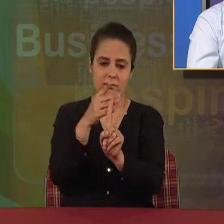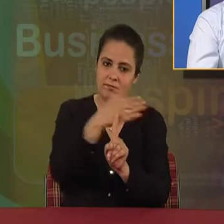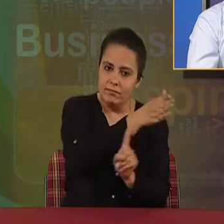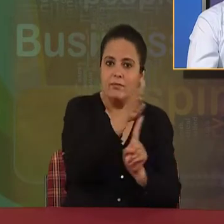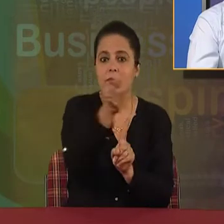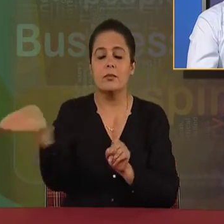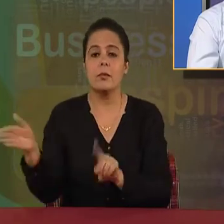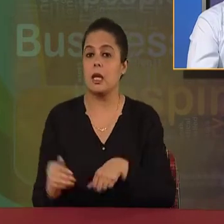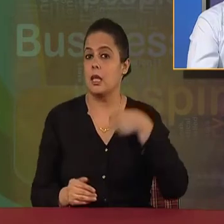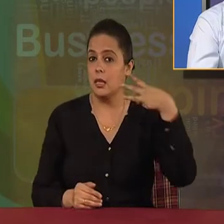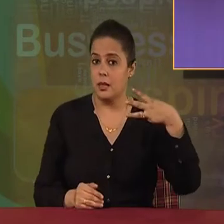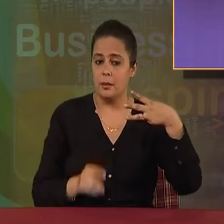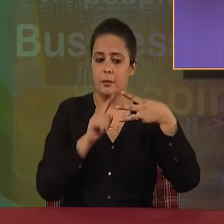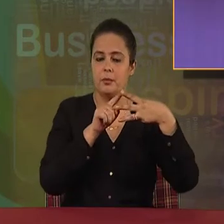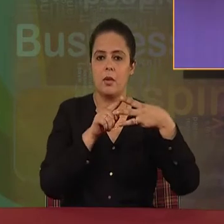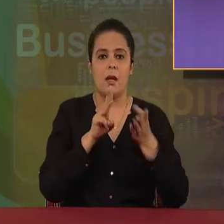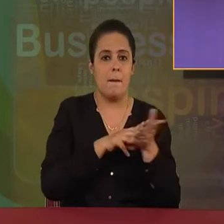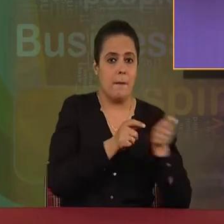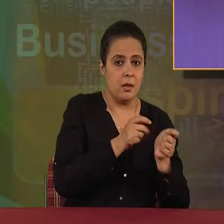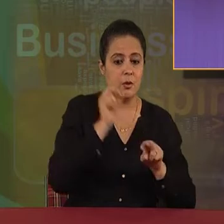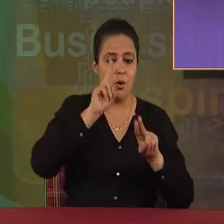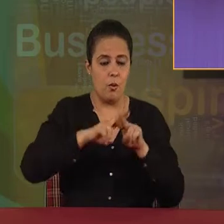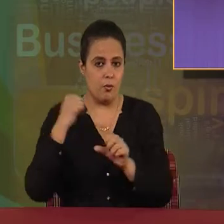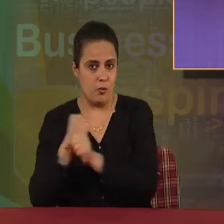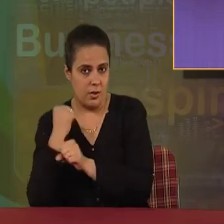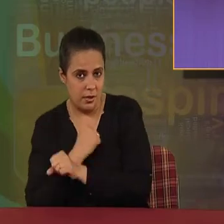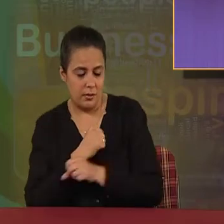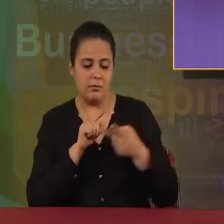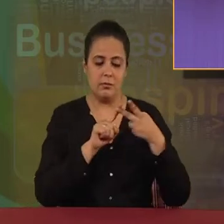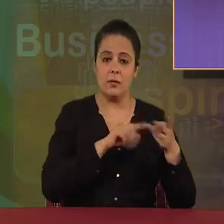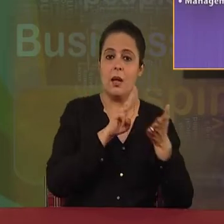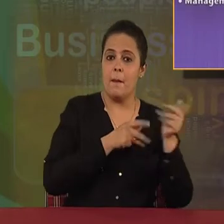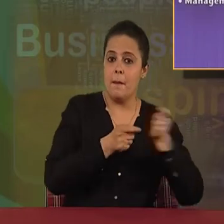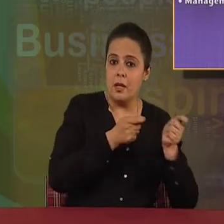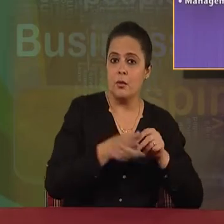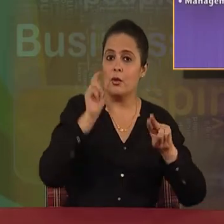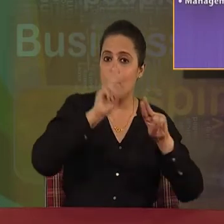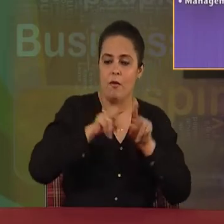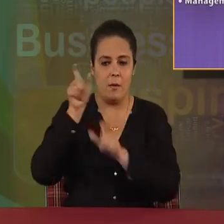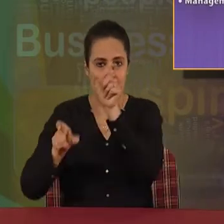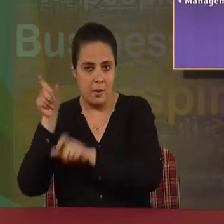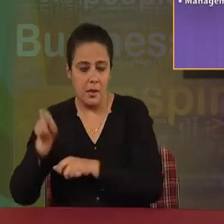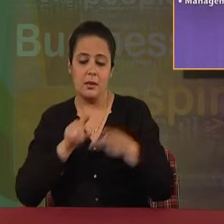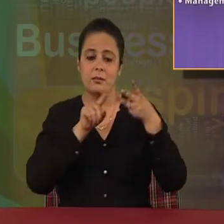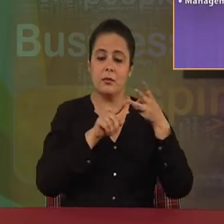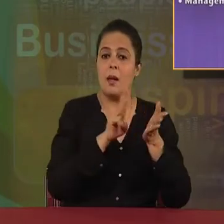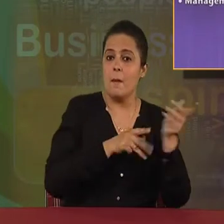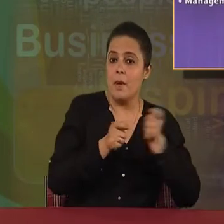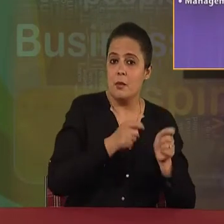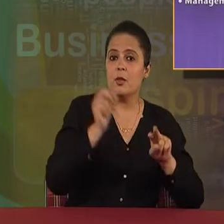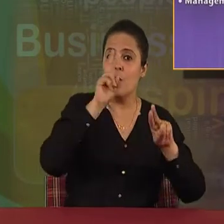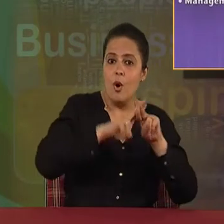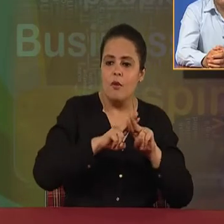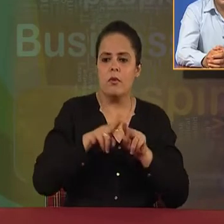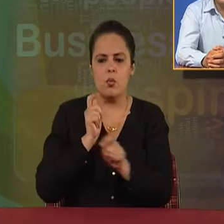three main dimensions, management of work, management of people, and management of operations. Now, management of